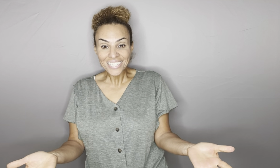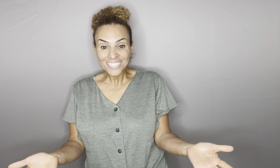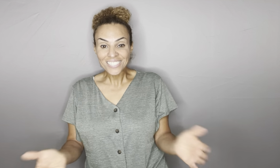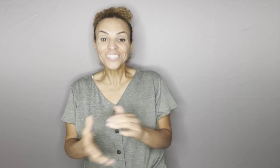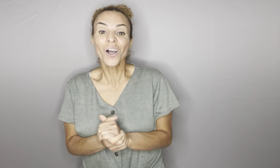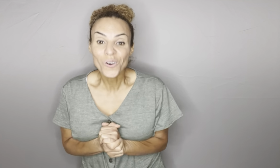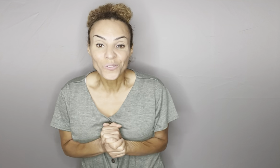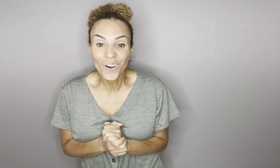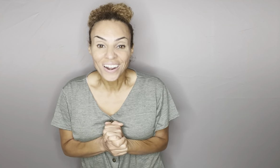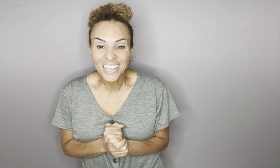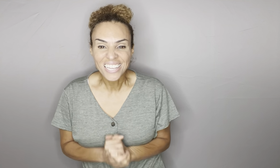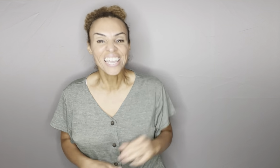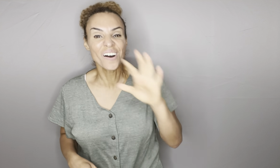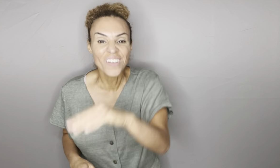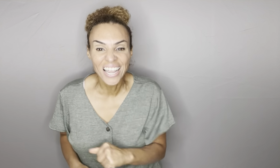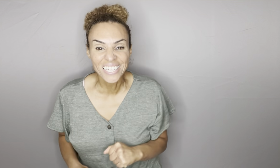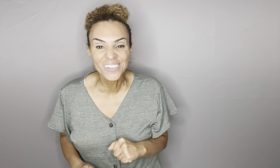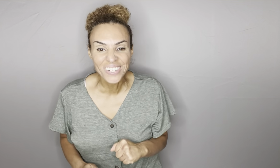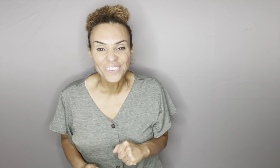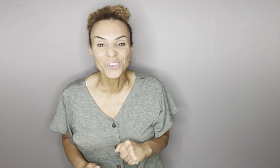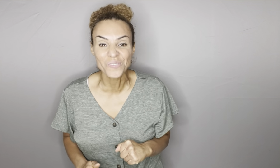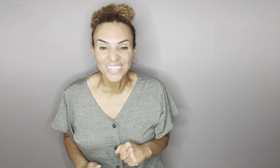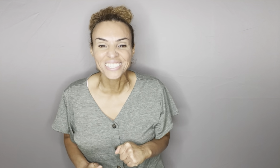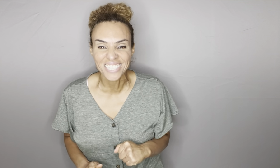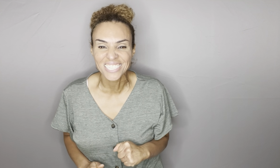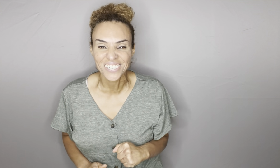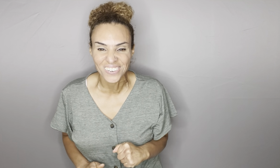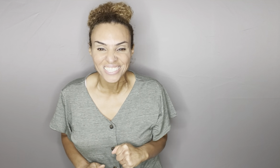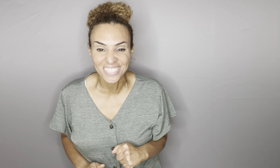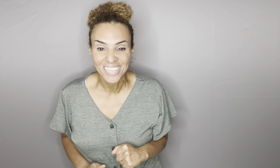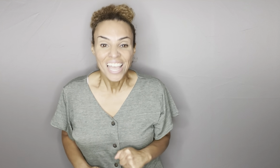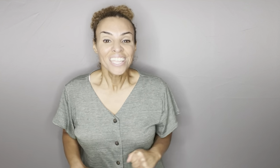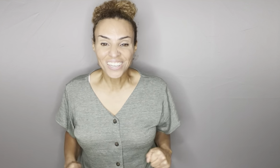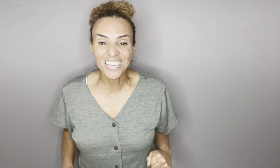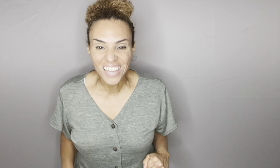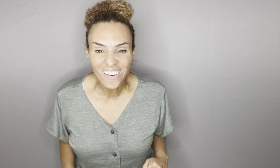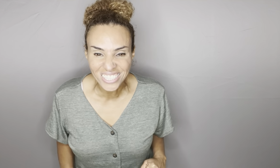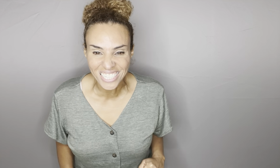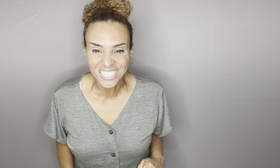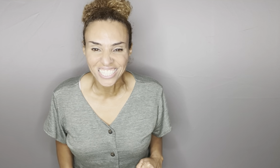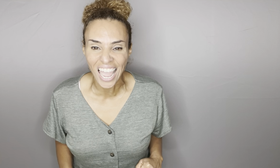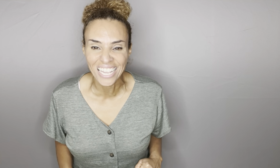go for it come back in a week for bigger size of undies you can always exchange